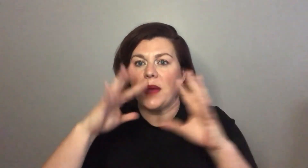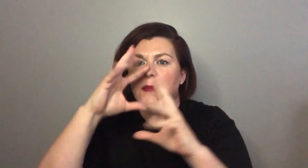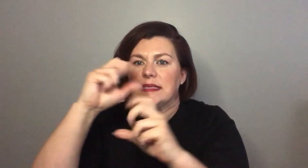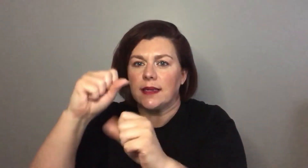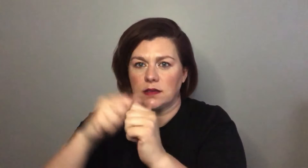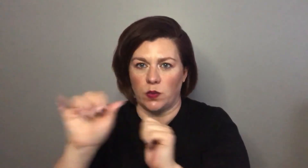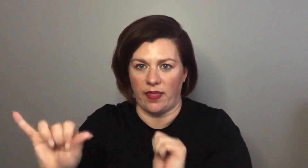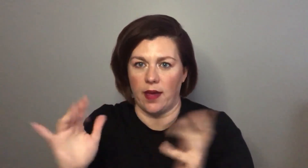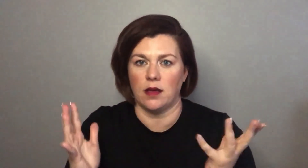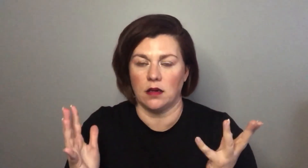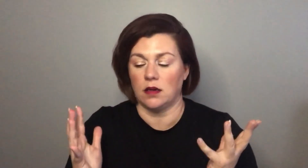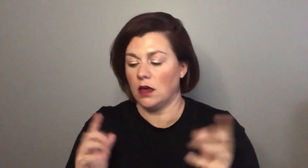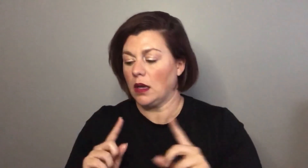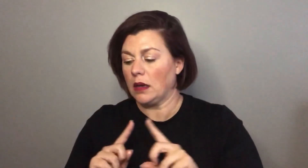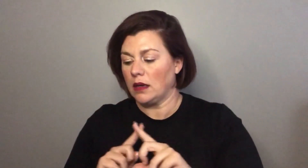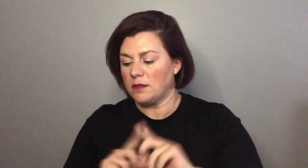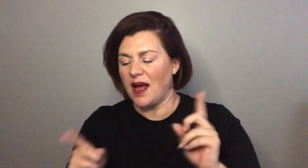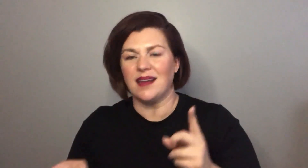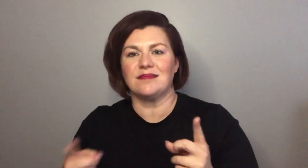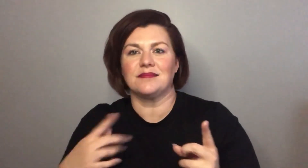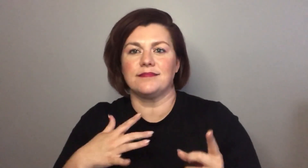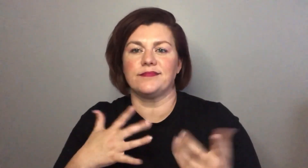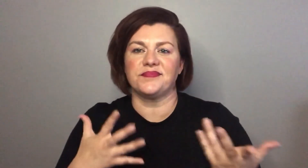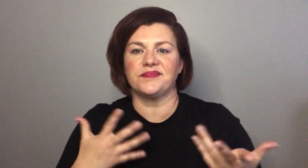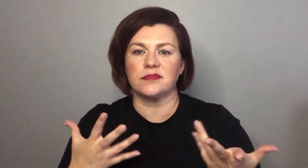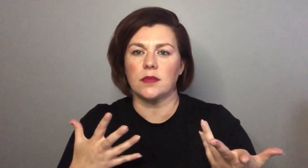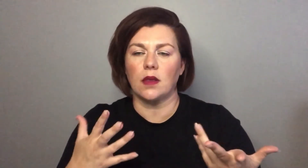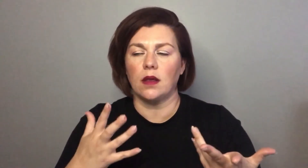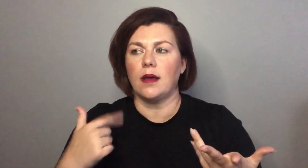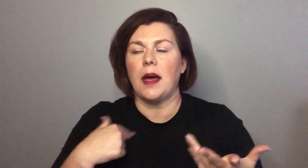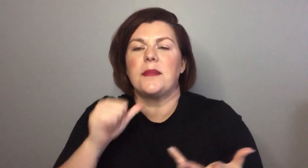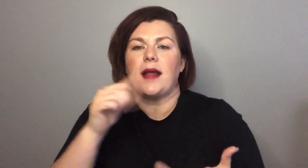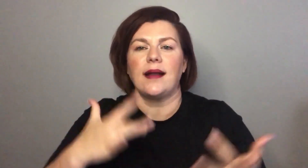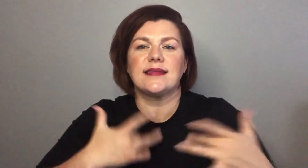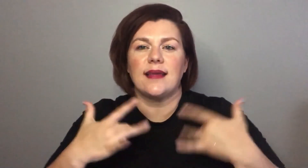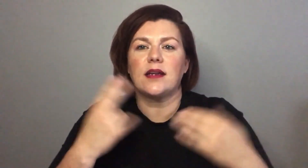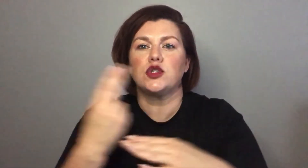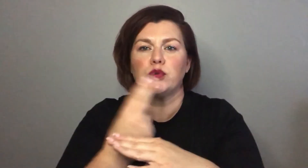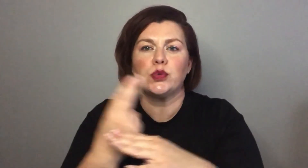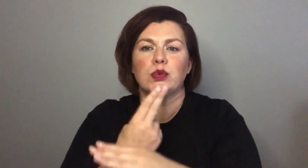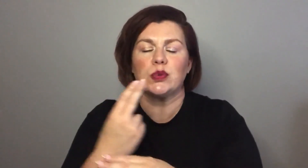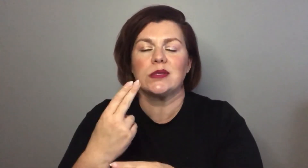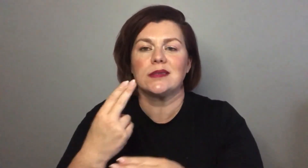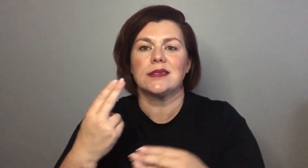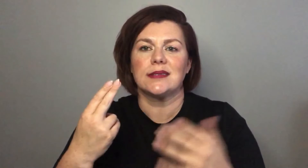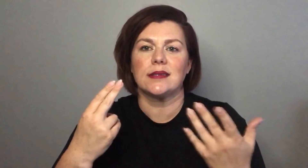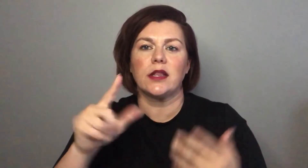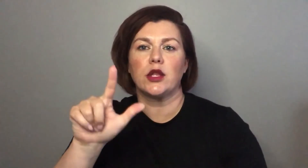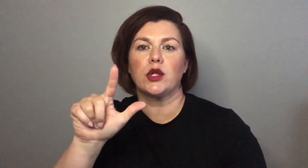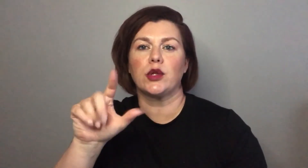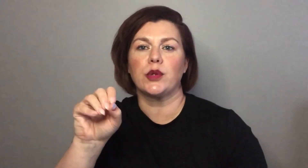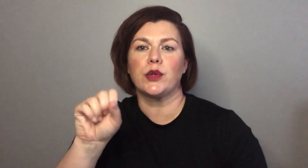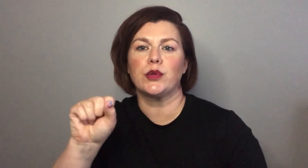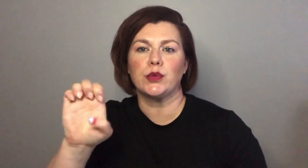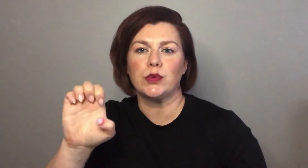perfection I'm obsessed with those but just the loose powder I just don't love it